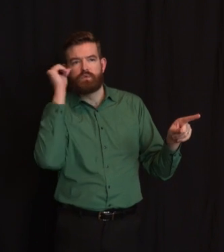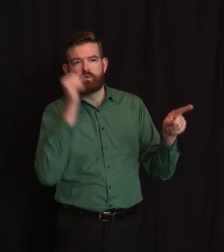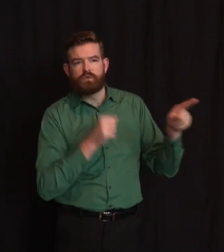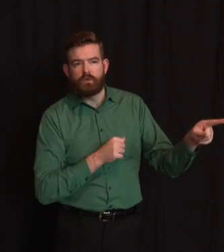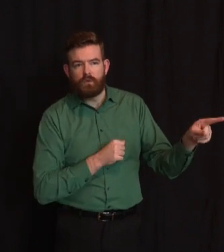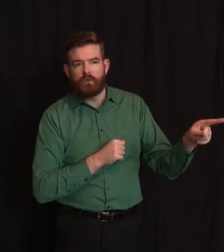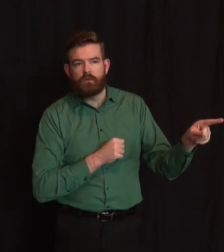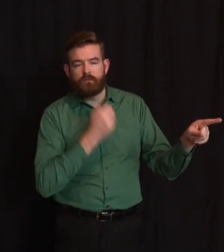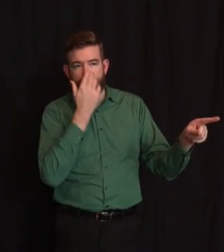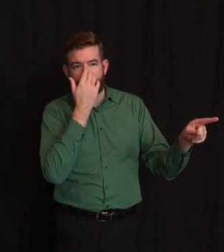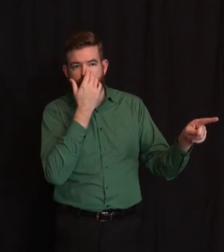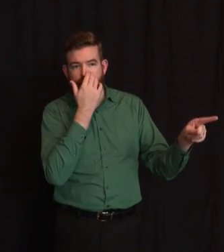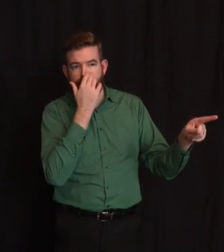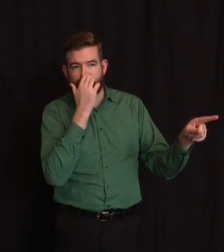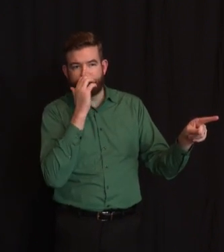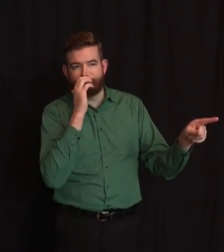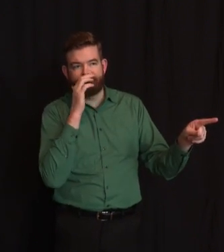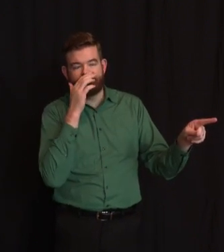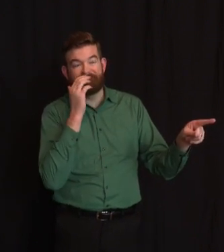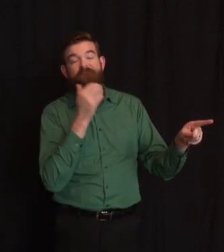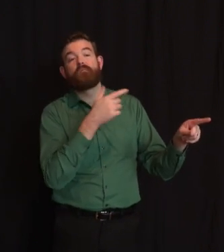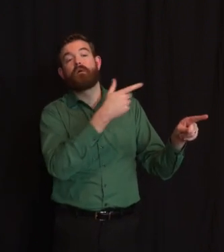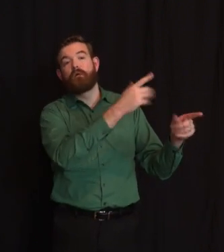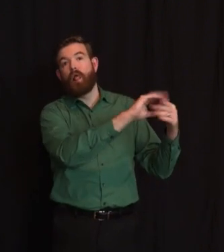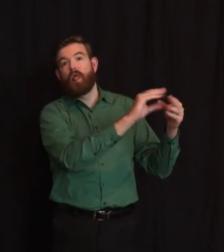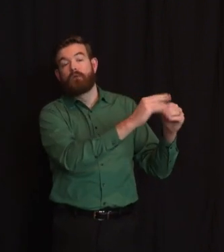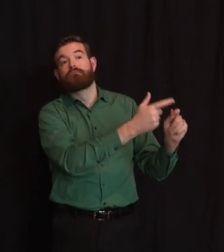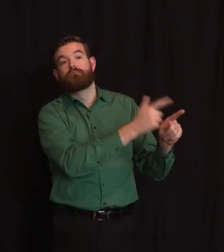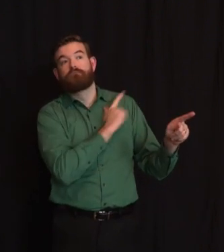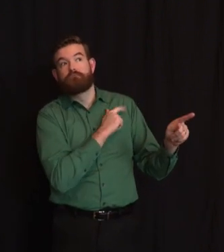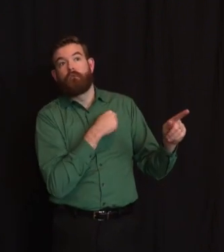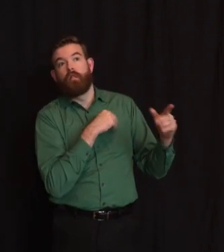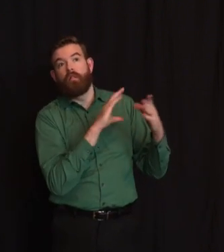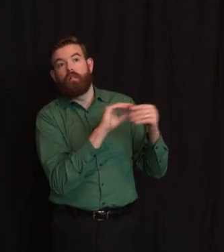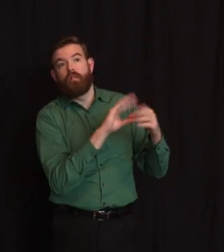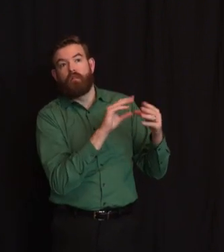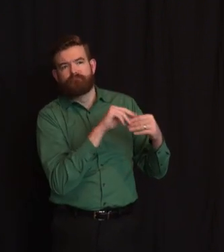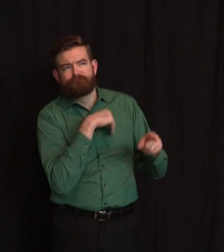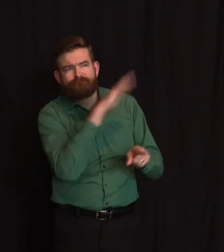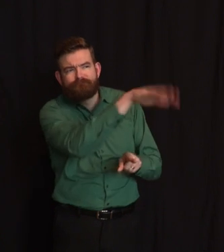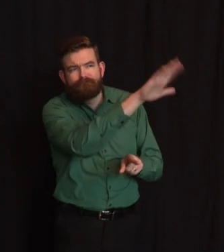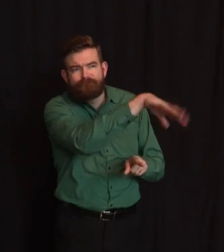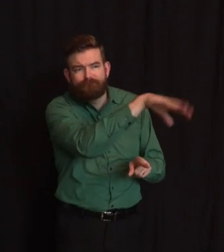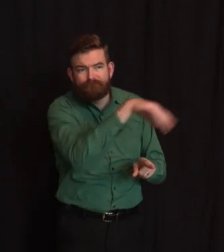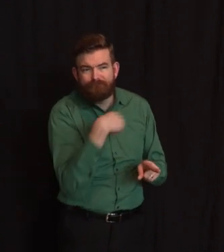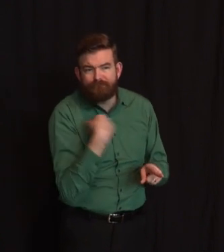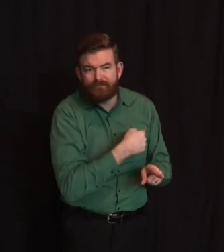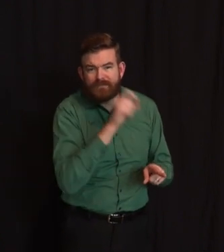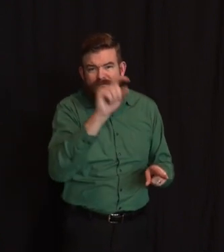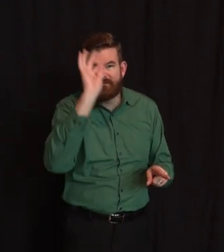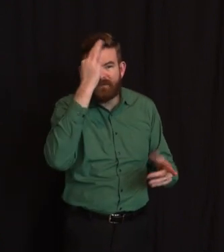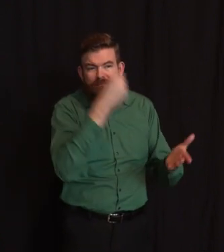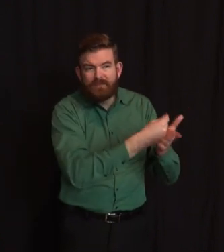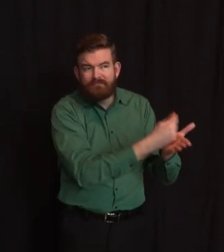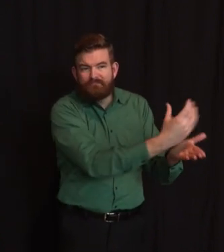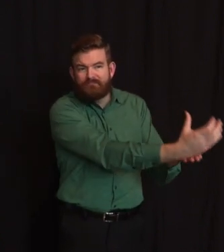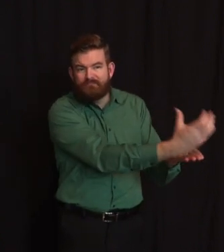focused – it was focused on getting federal money to help us, which is an old theme that we've been hitting, which we desperately need. And secondly,